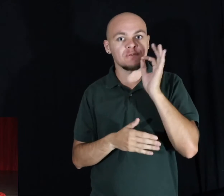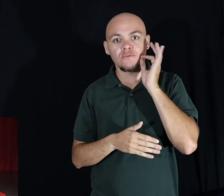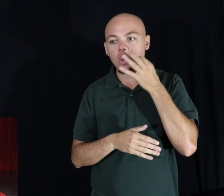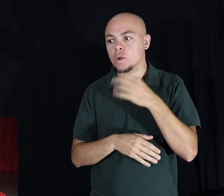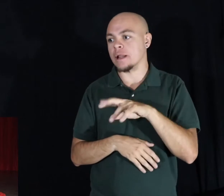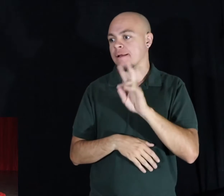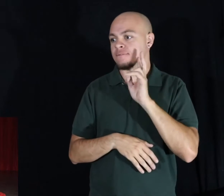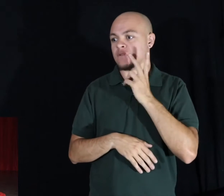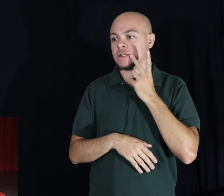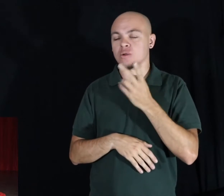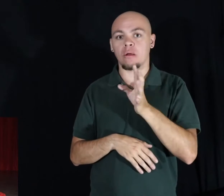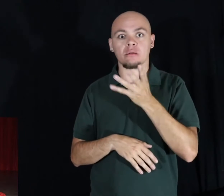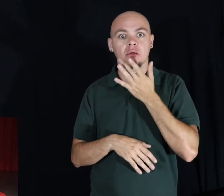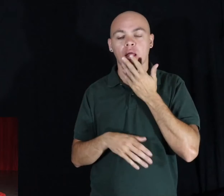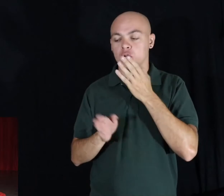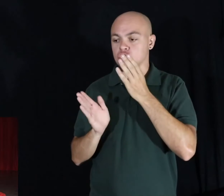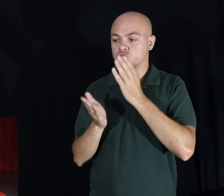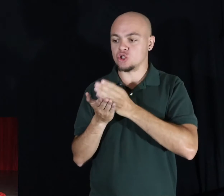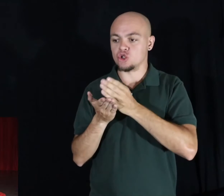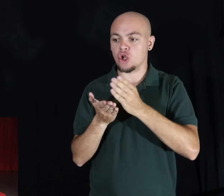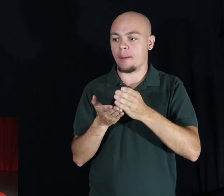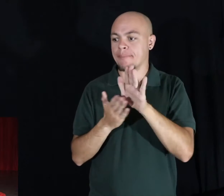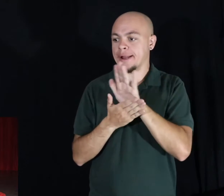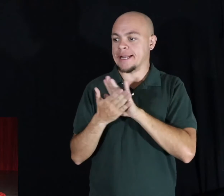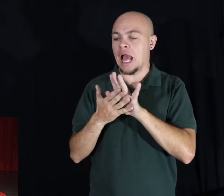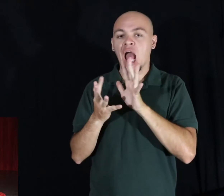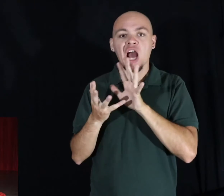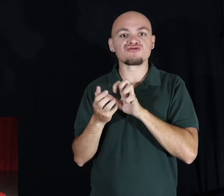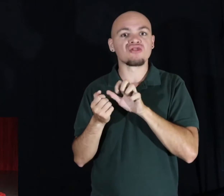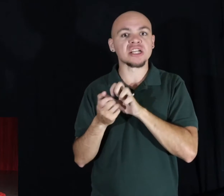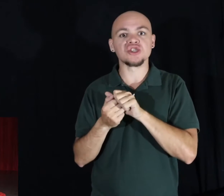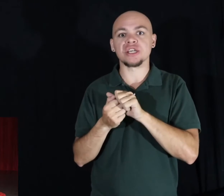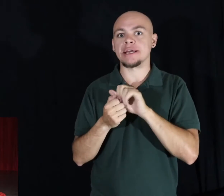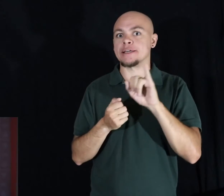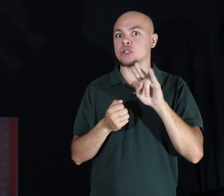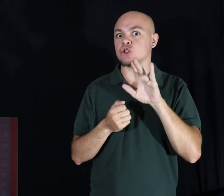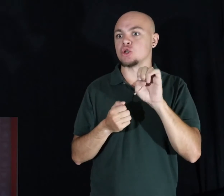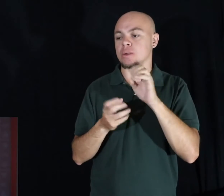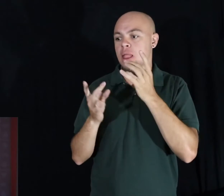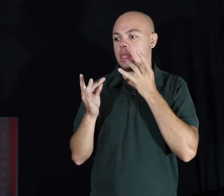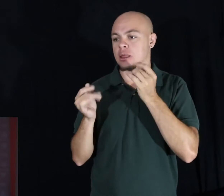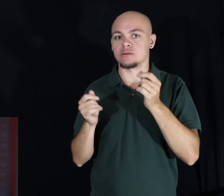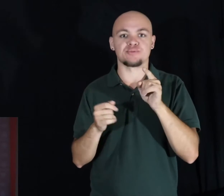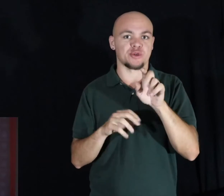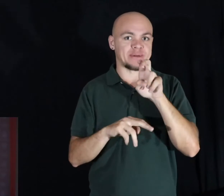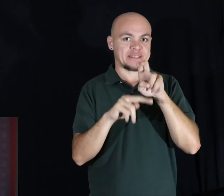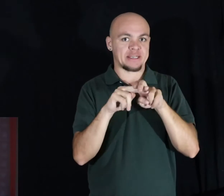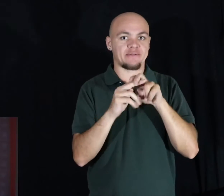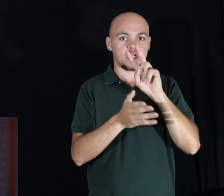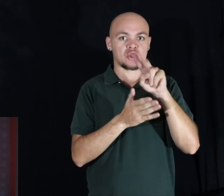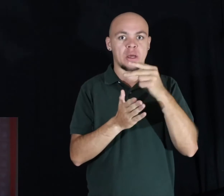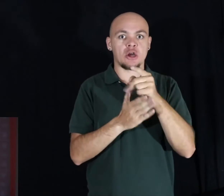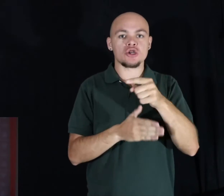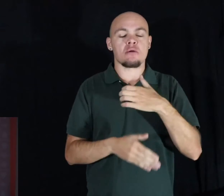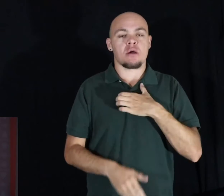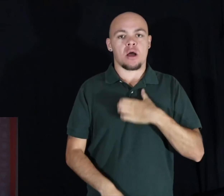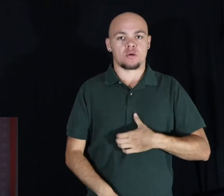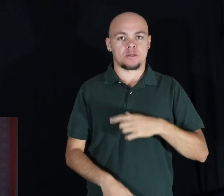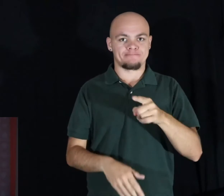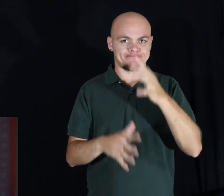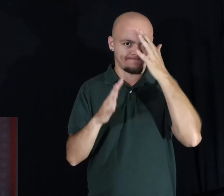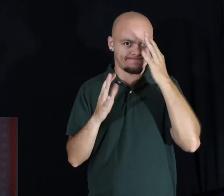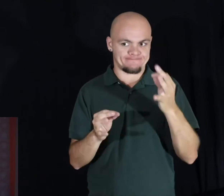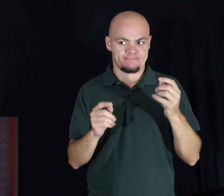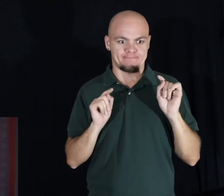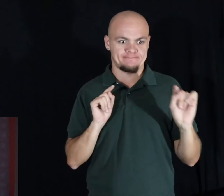Vibrant colors, chopped up nicely. They're crunchy and juicy. Now, you've been sitting in here for two hours, so you're starving. You have a choice to make.